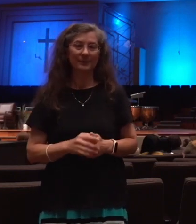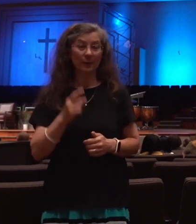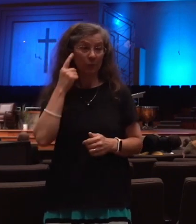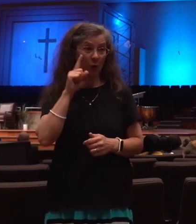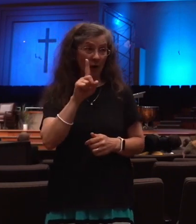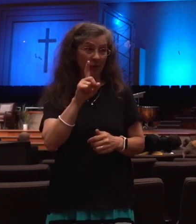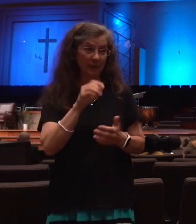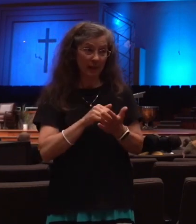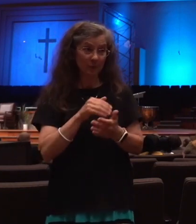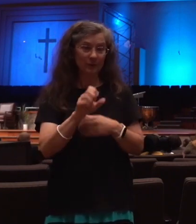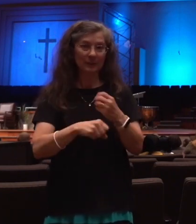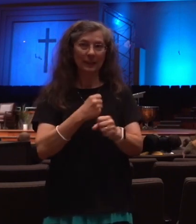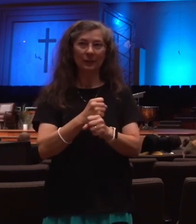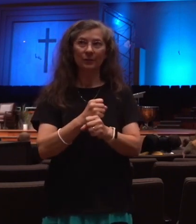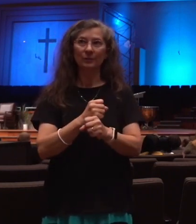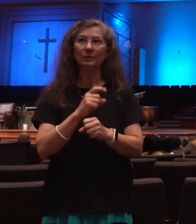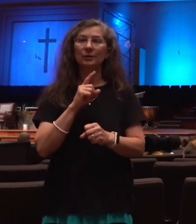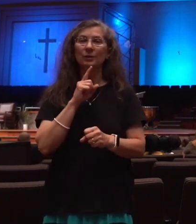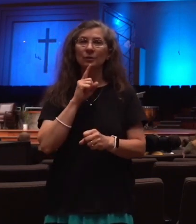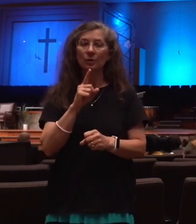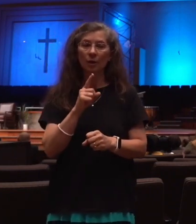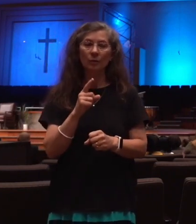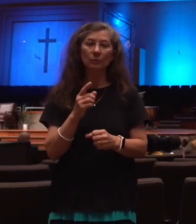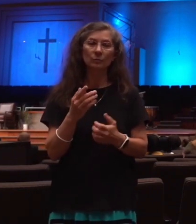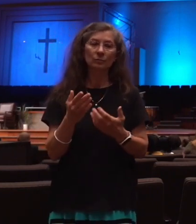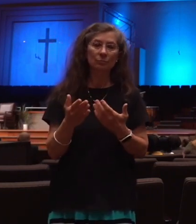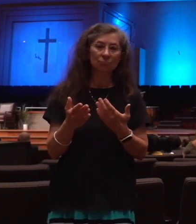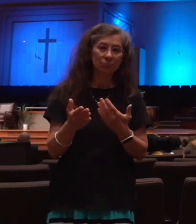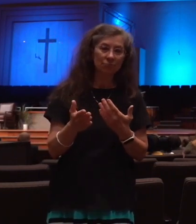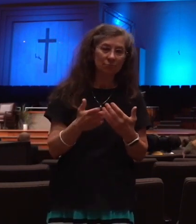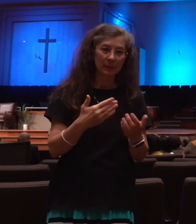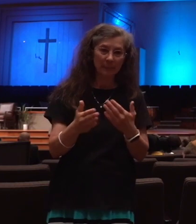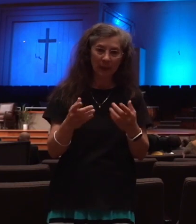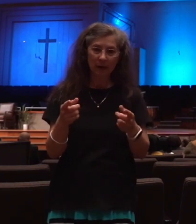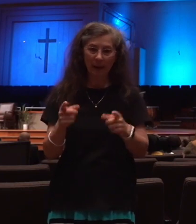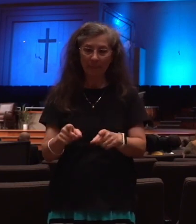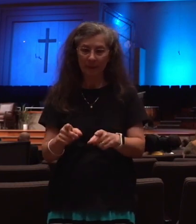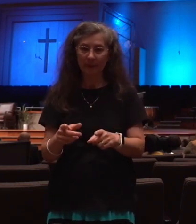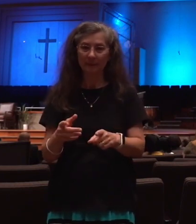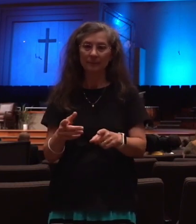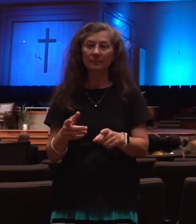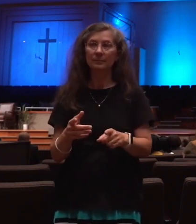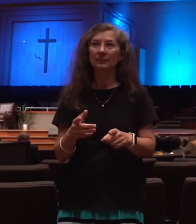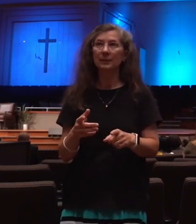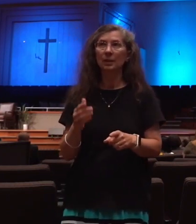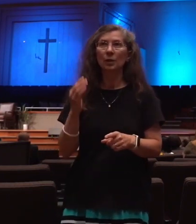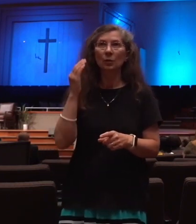So, regardless of what, you know, the environmentalists are telling you, the earth is pretty durable.